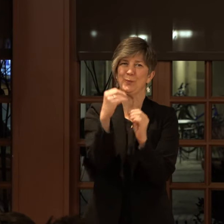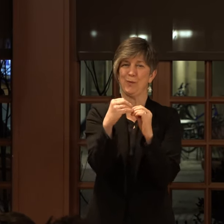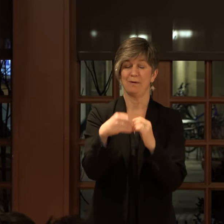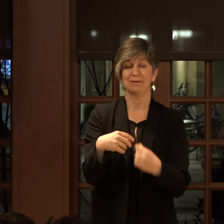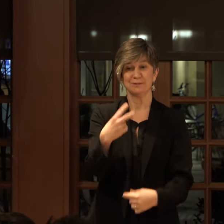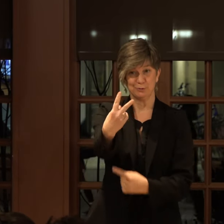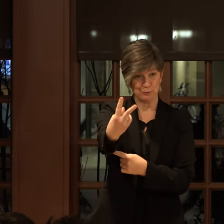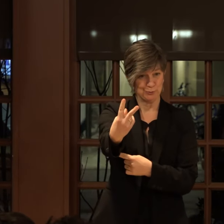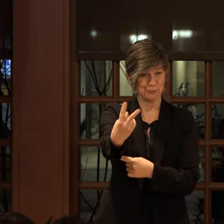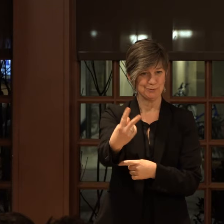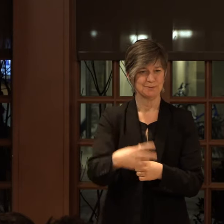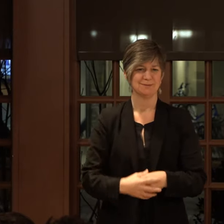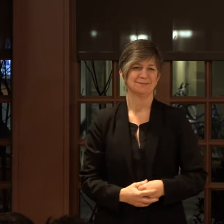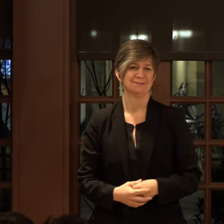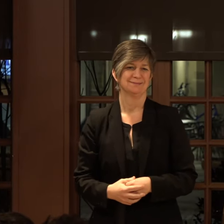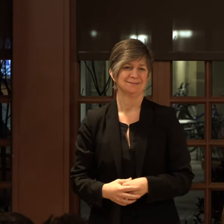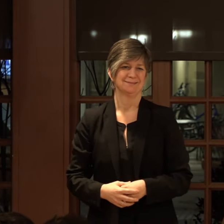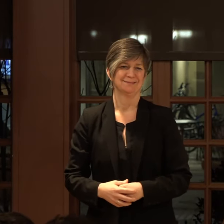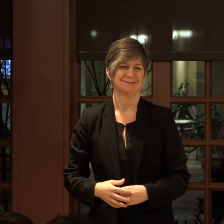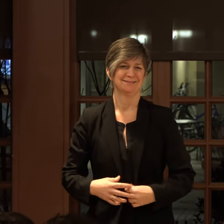Two. Two more. All right.